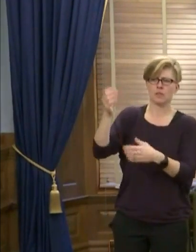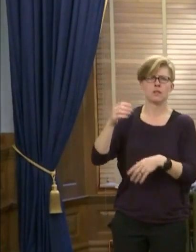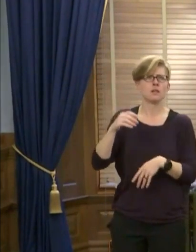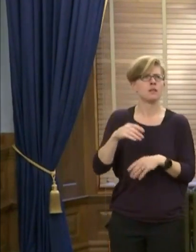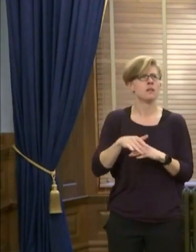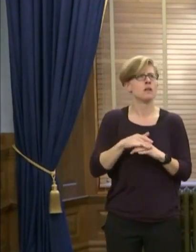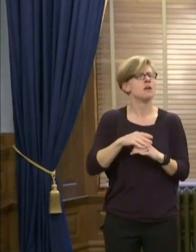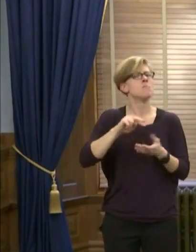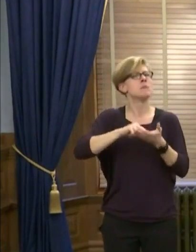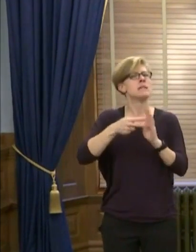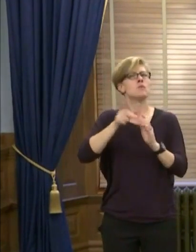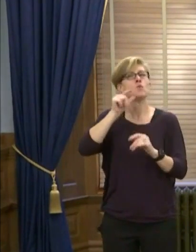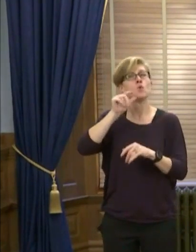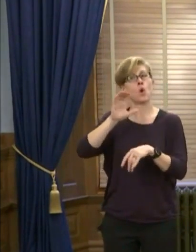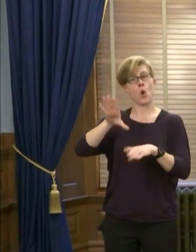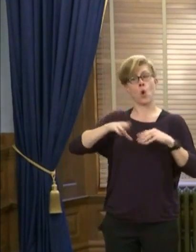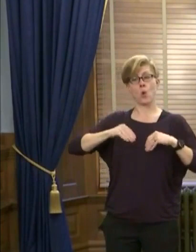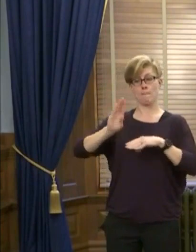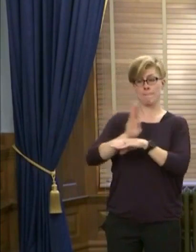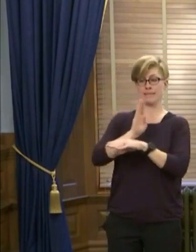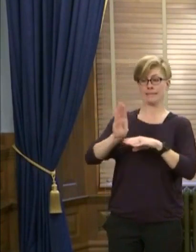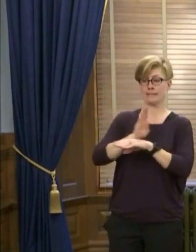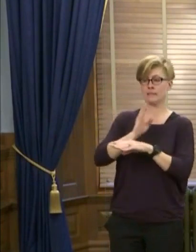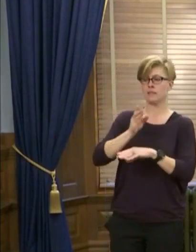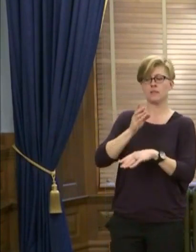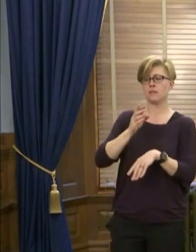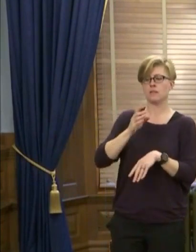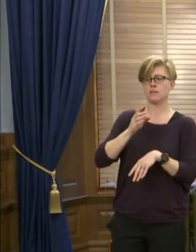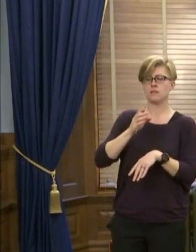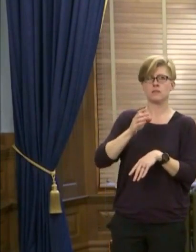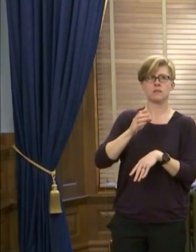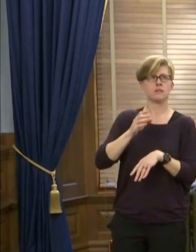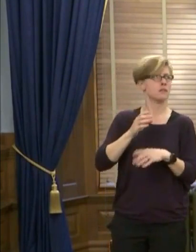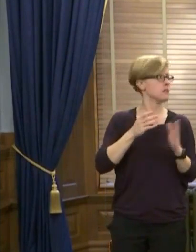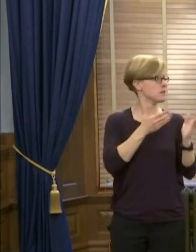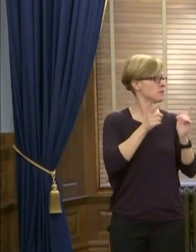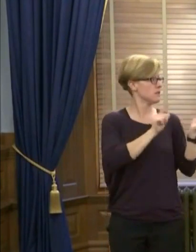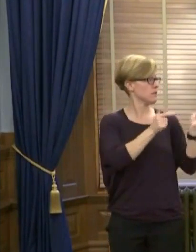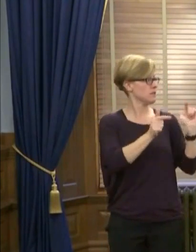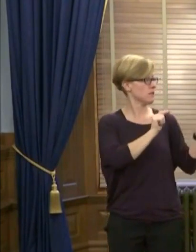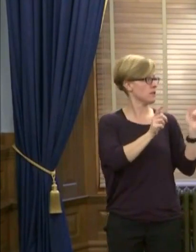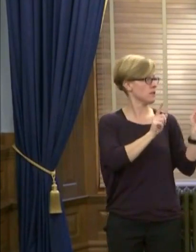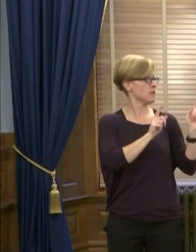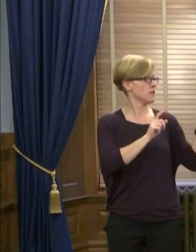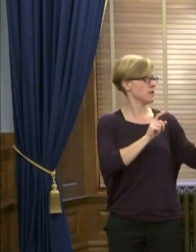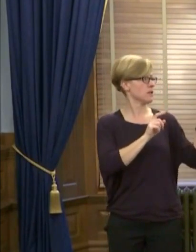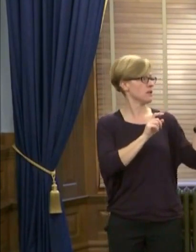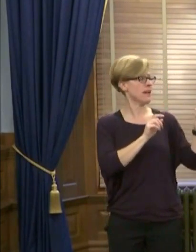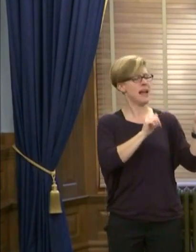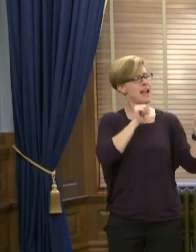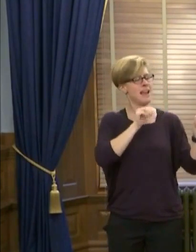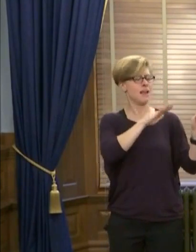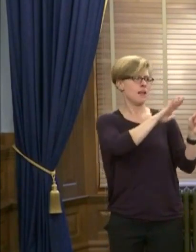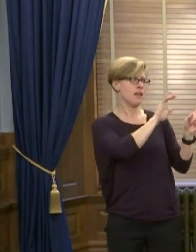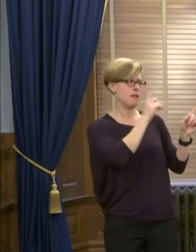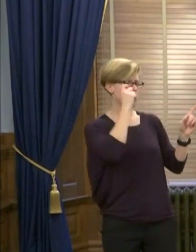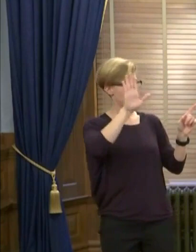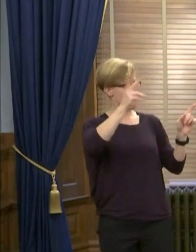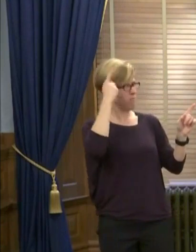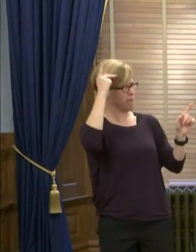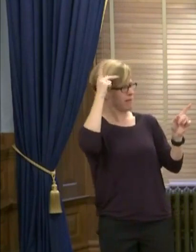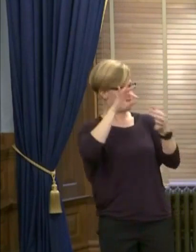from taking punitive action for if they're stopping... go ahead. Yeah, that's a political question. Okay, you can take it.